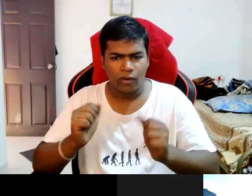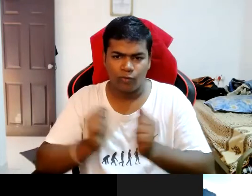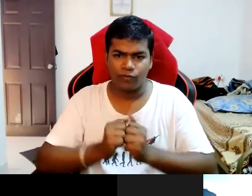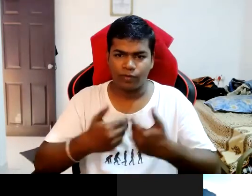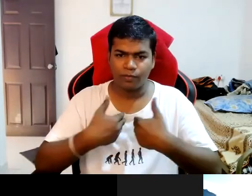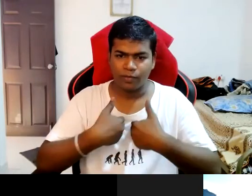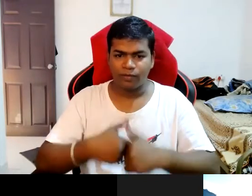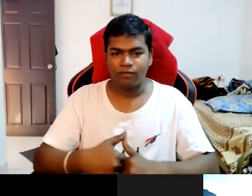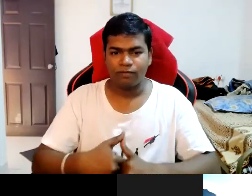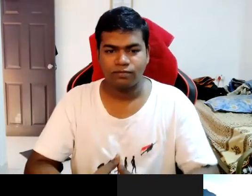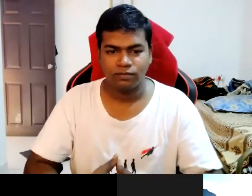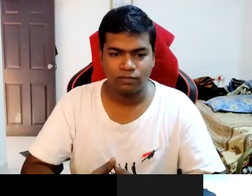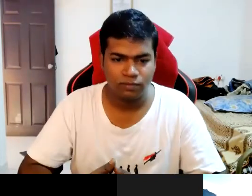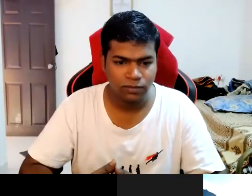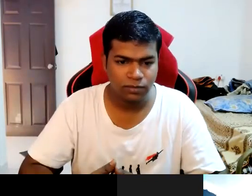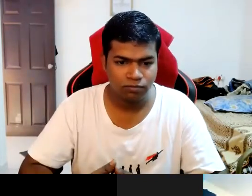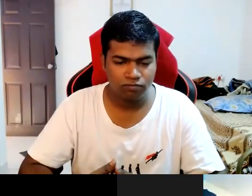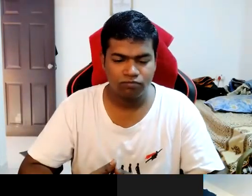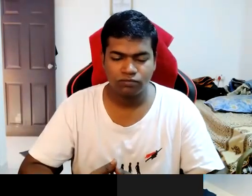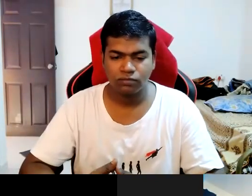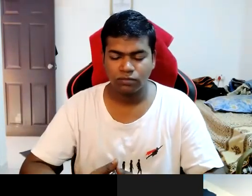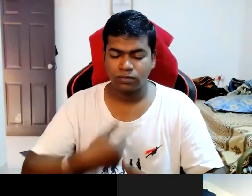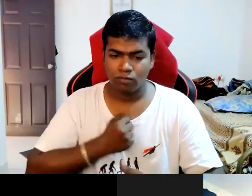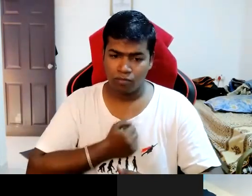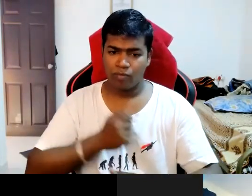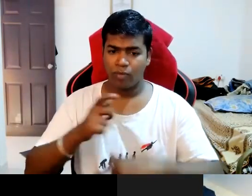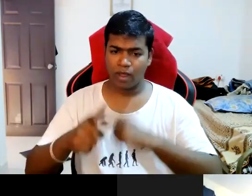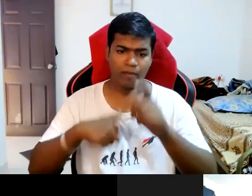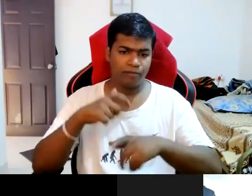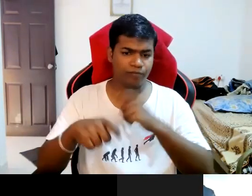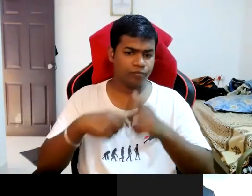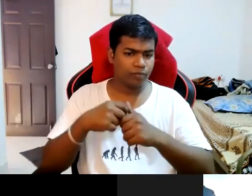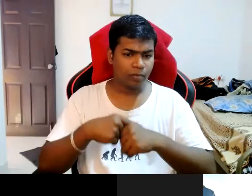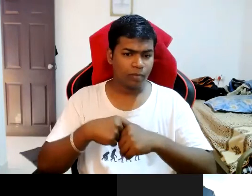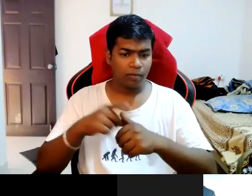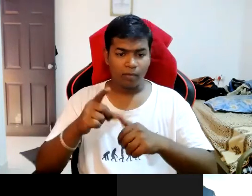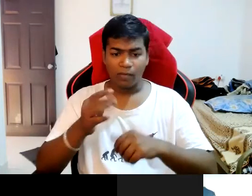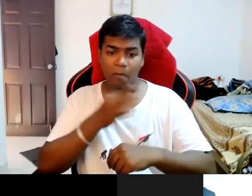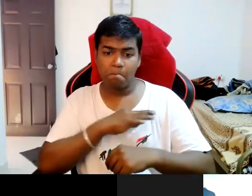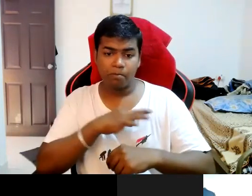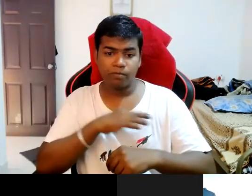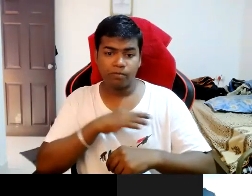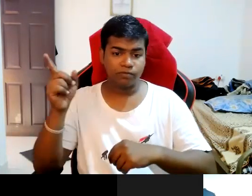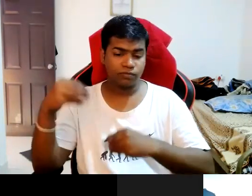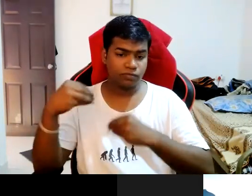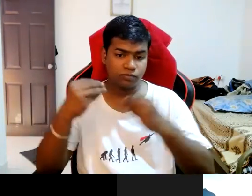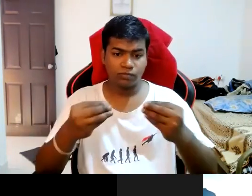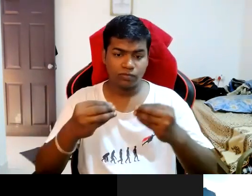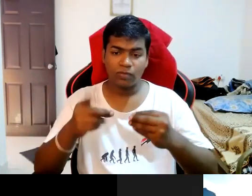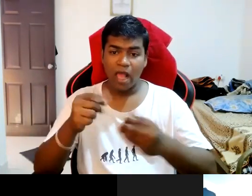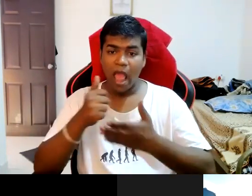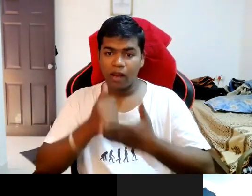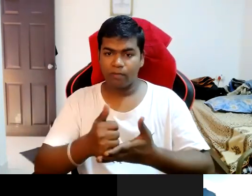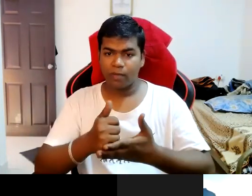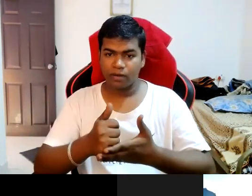and in aim that uh in my company the main benefit is they appointed one helper